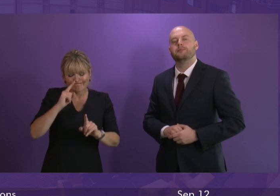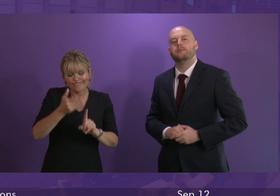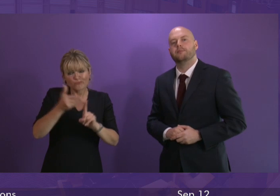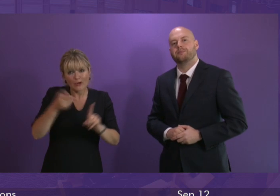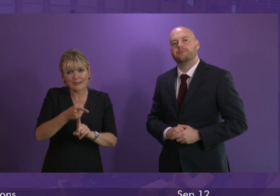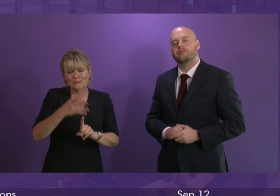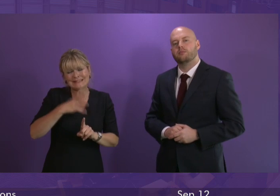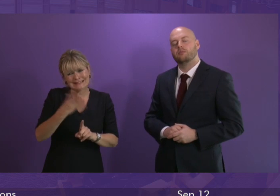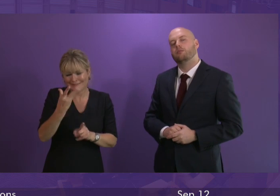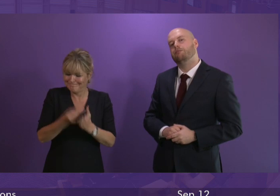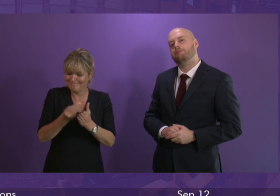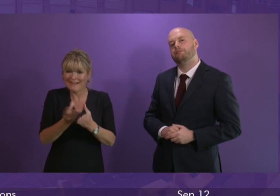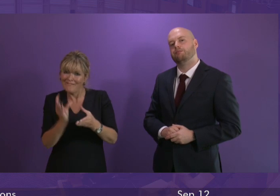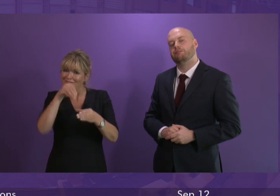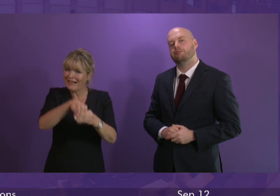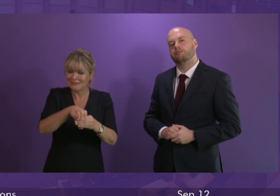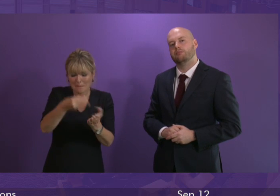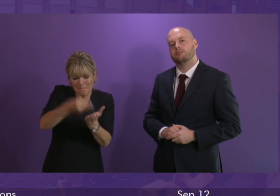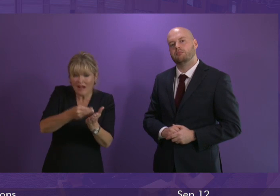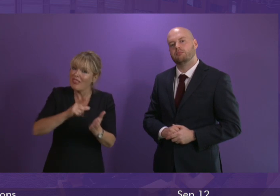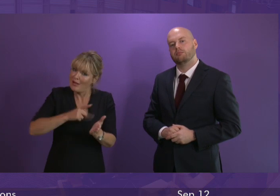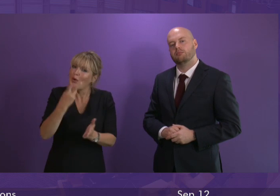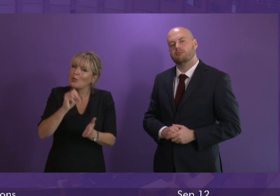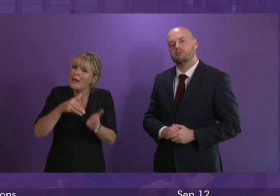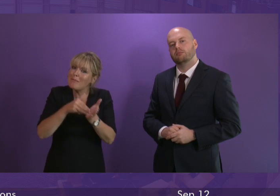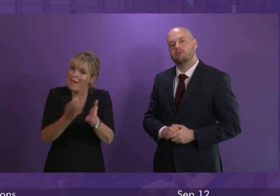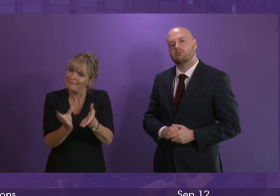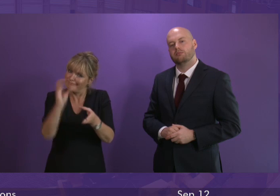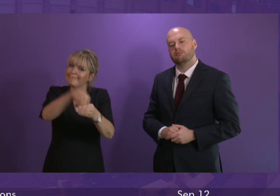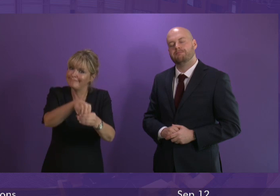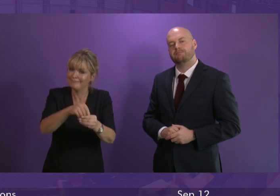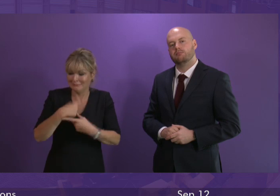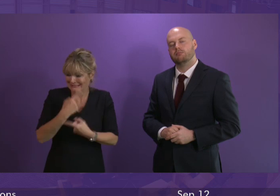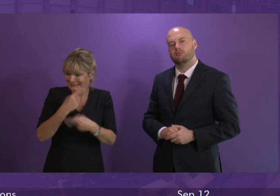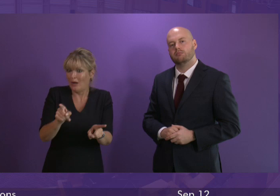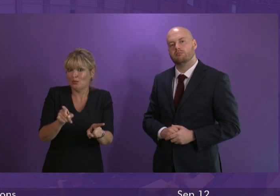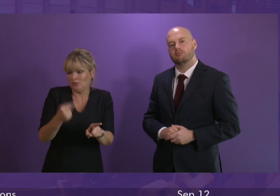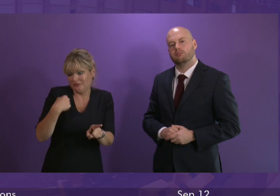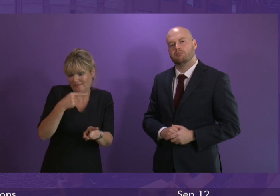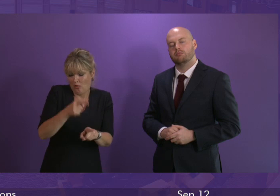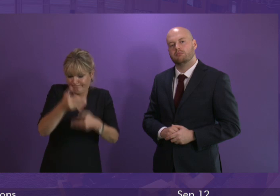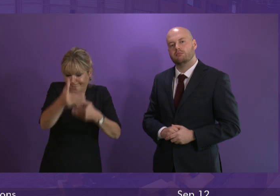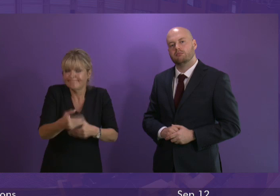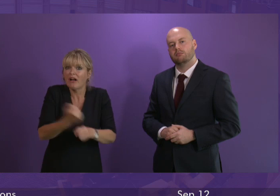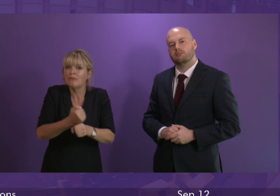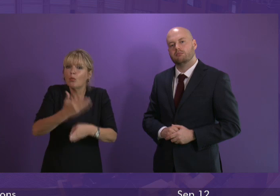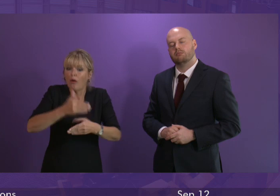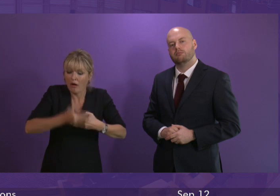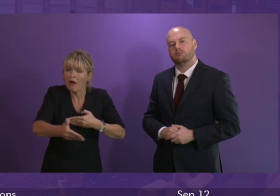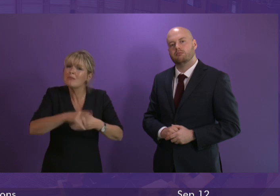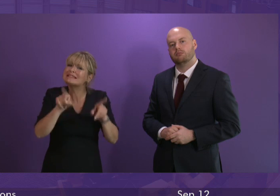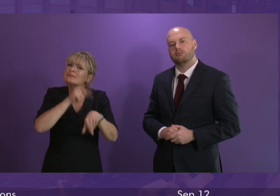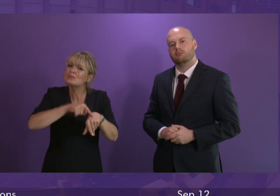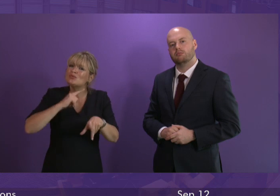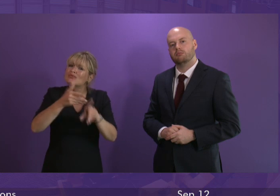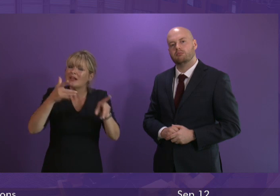increased investment is necessary which is why the 20 million pounds that I refer to today was announced in the program for government but we also recognize that